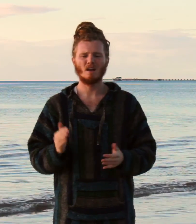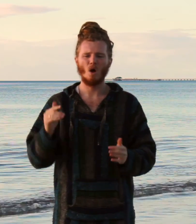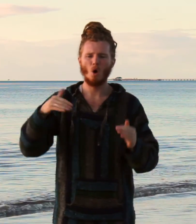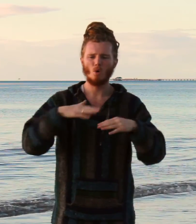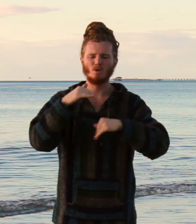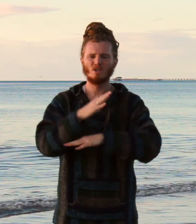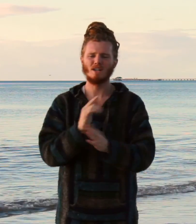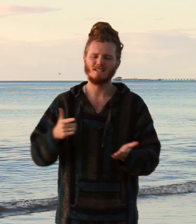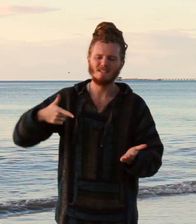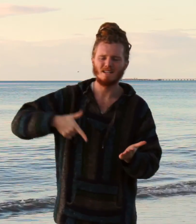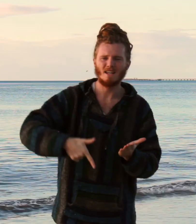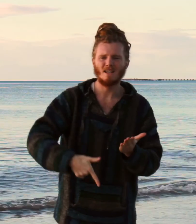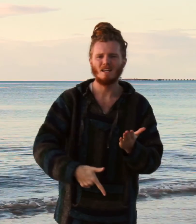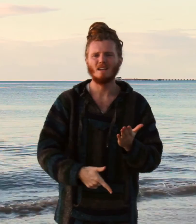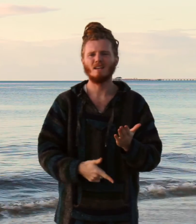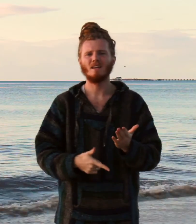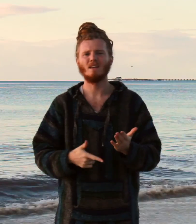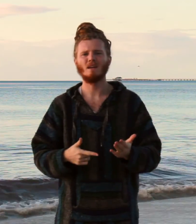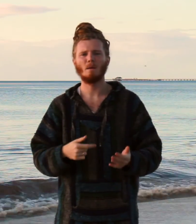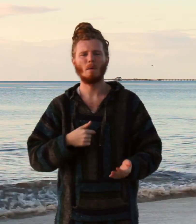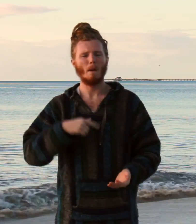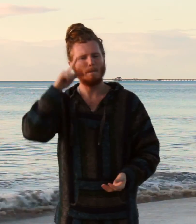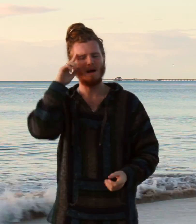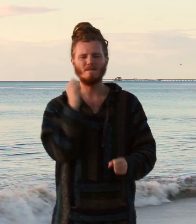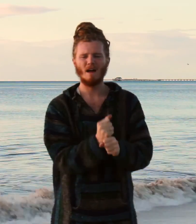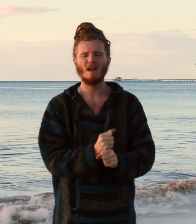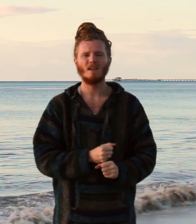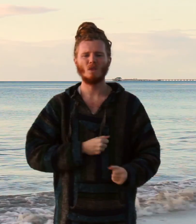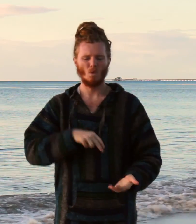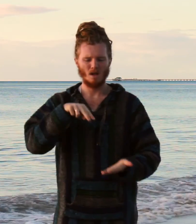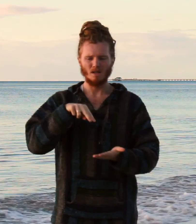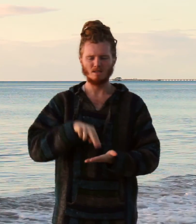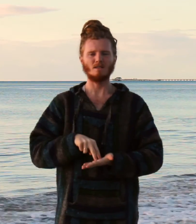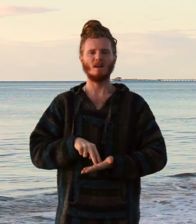oceans deep My faith will stand